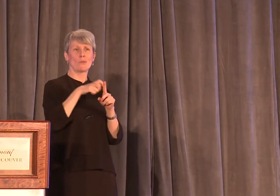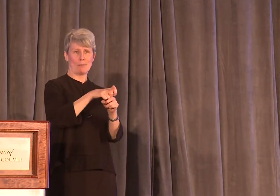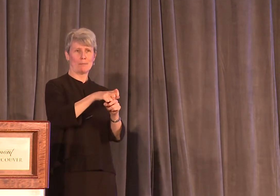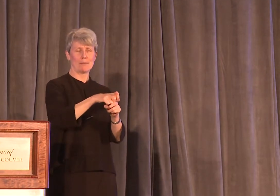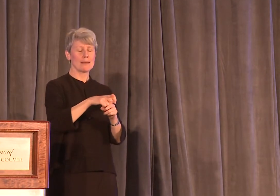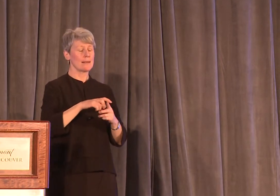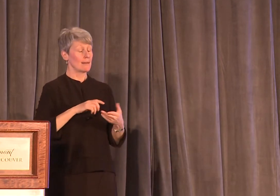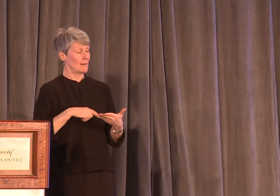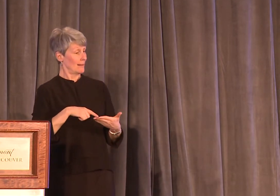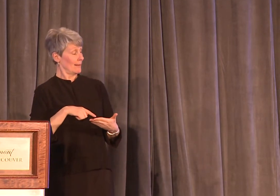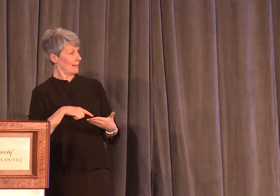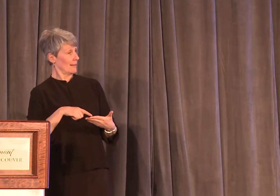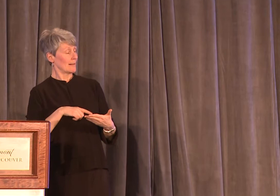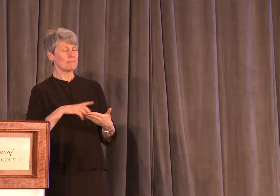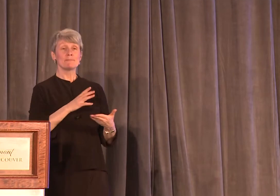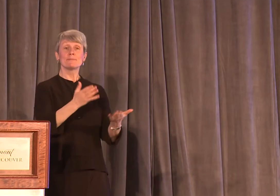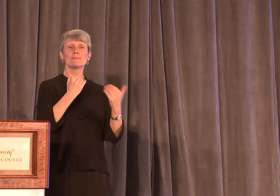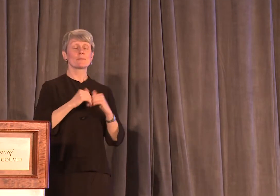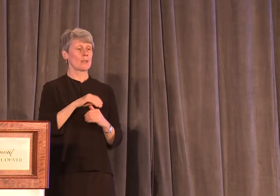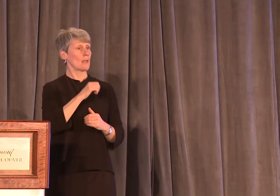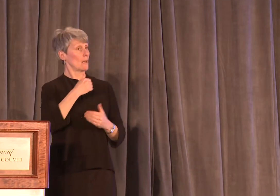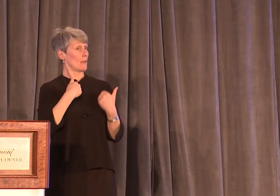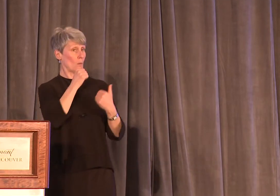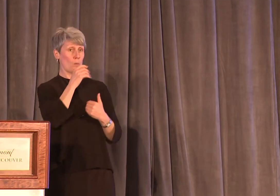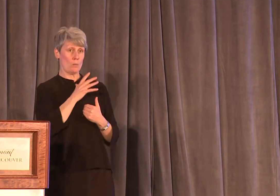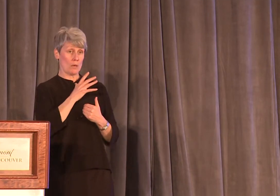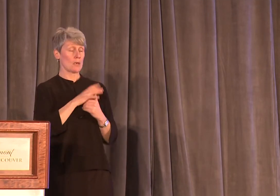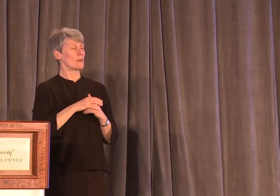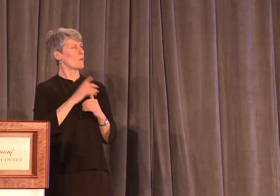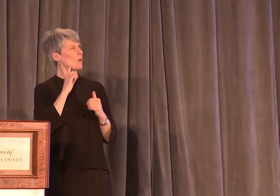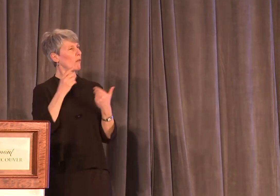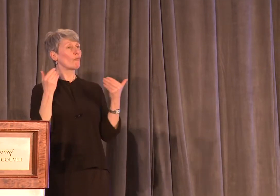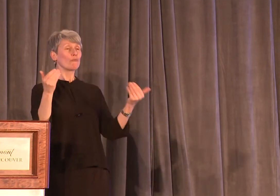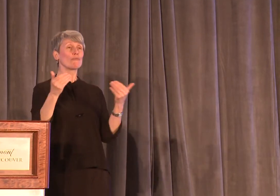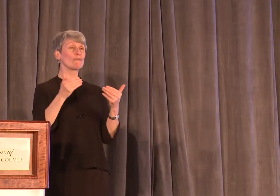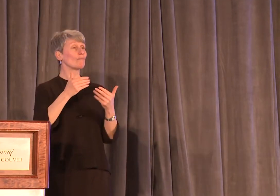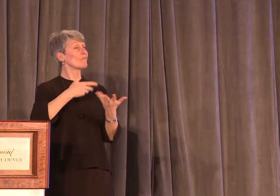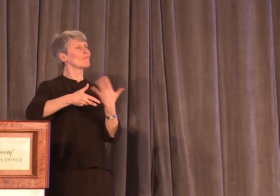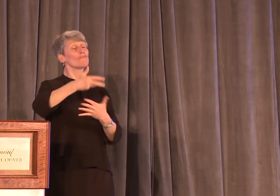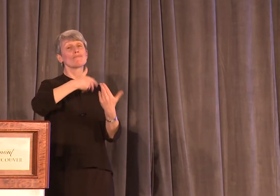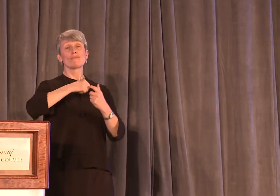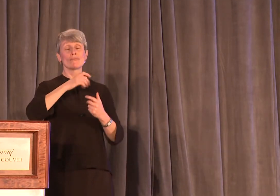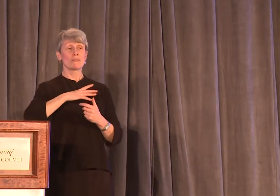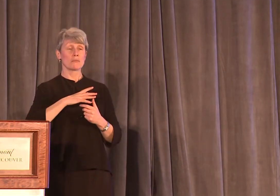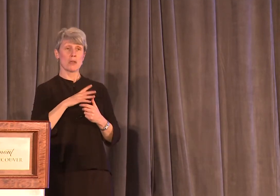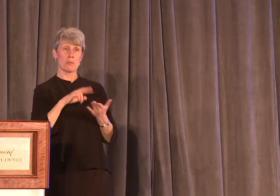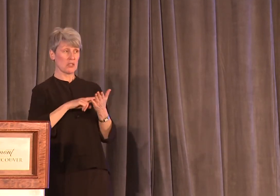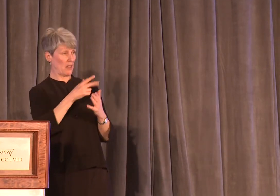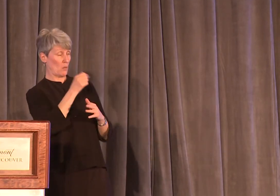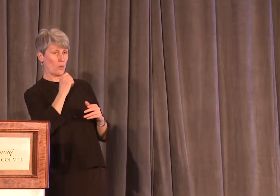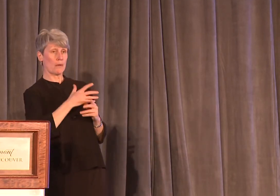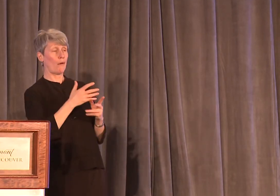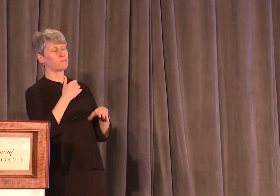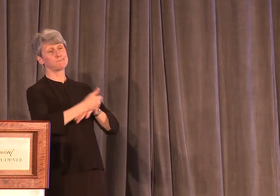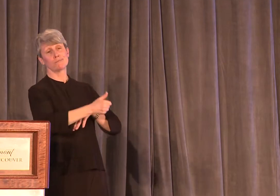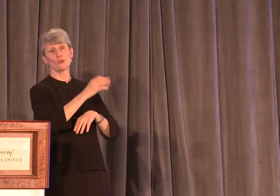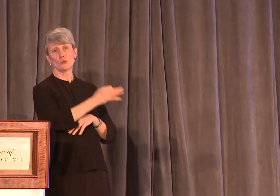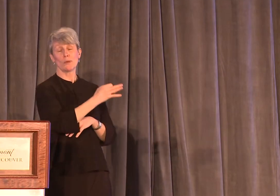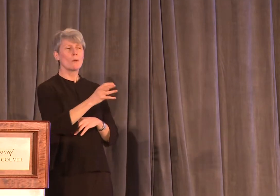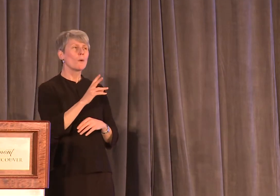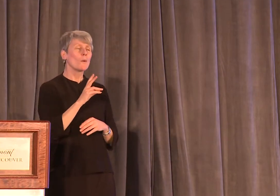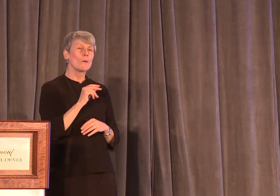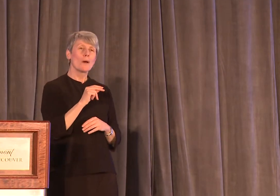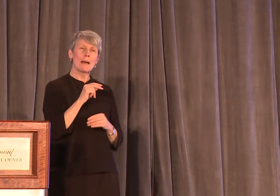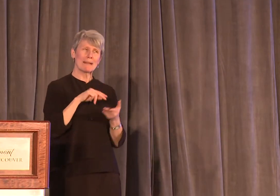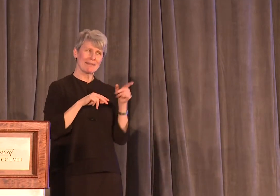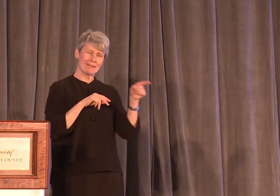I can't help but wonder why young women expose themselves to such situations. I'm not suggesting she deserves what she gets. I'm just